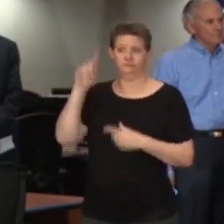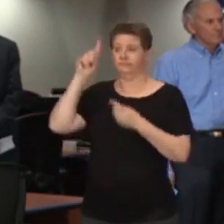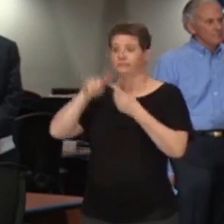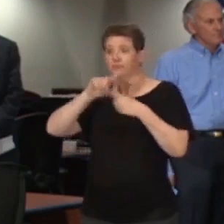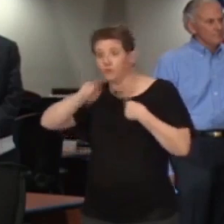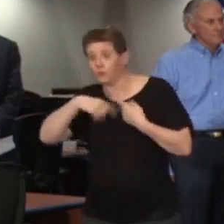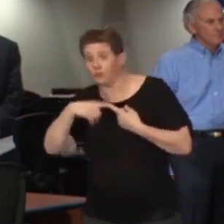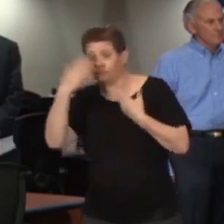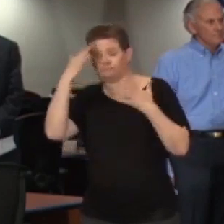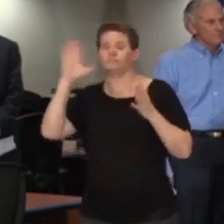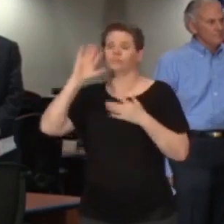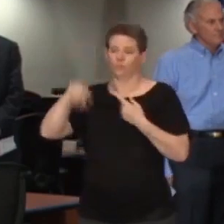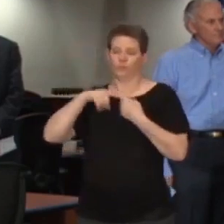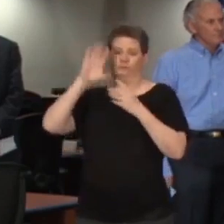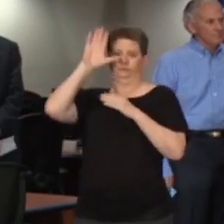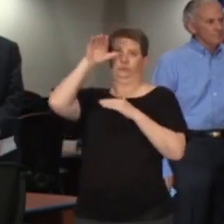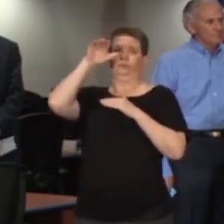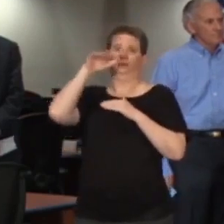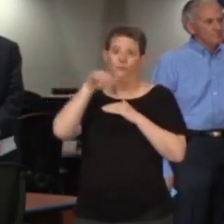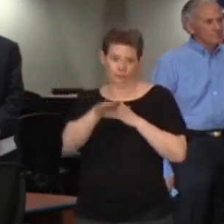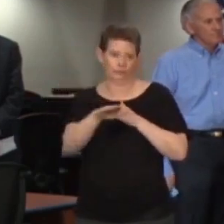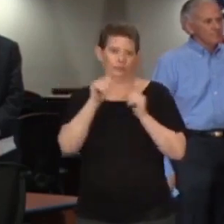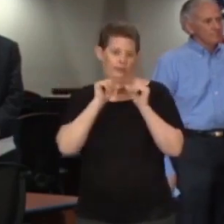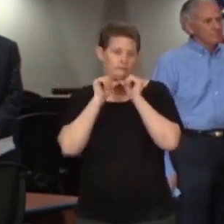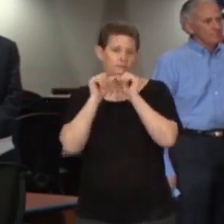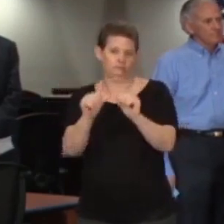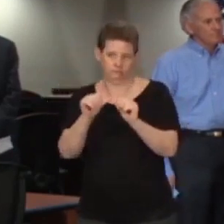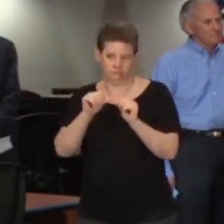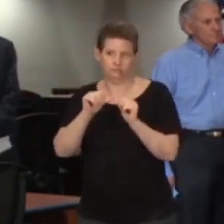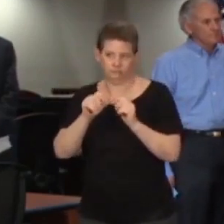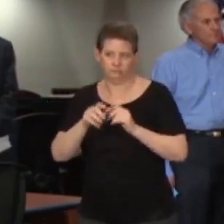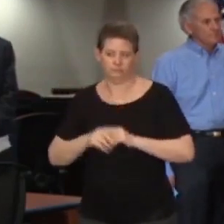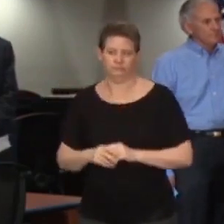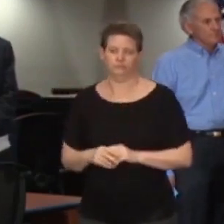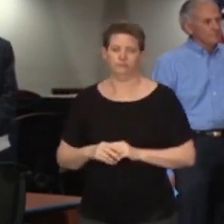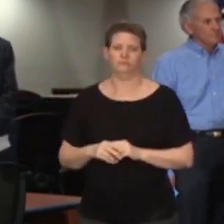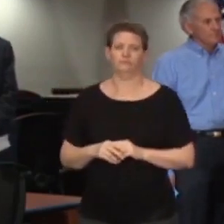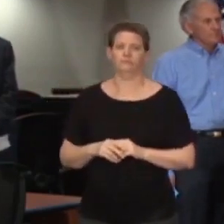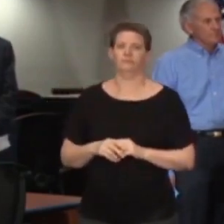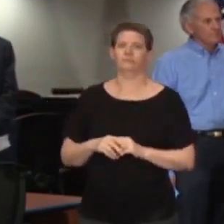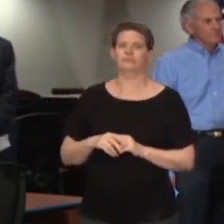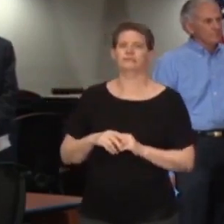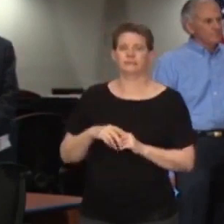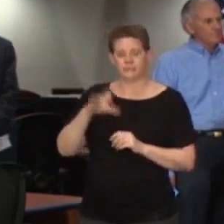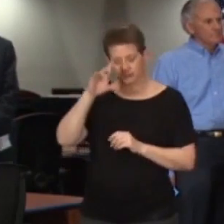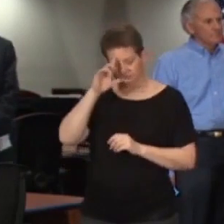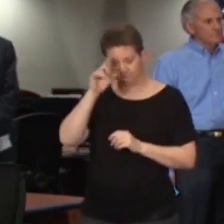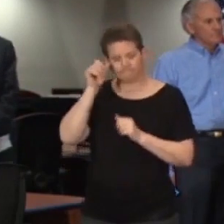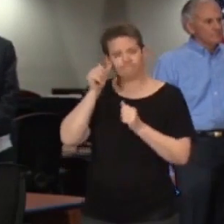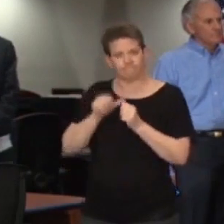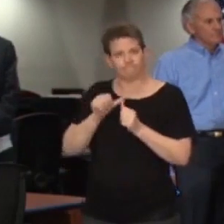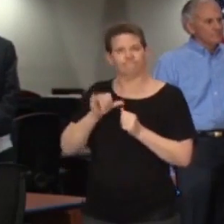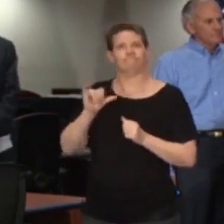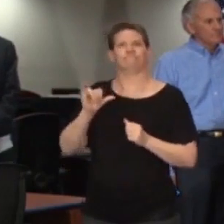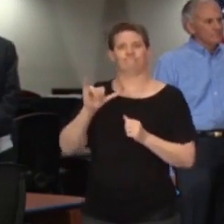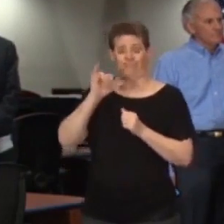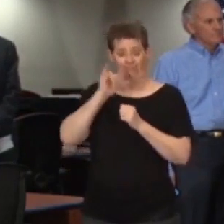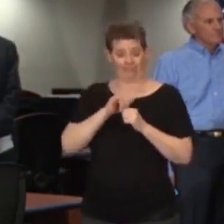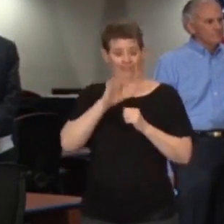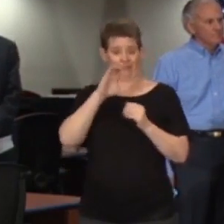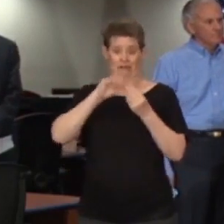these cases that is sustained. We are always mindful that each new case represents a real person.